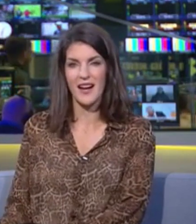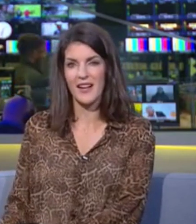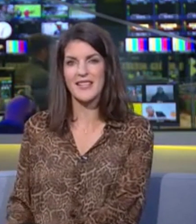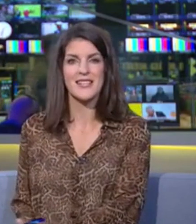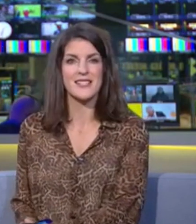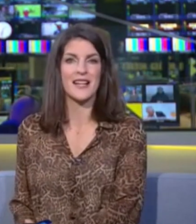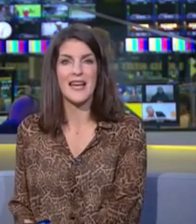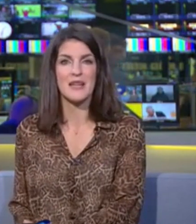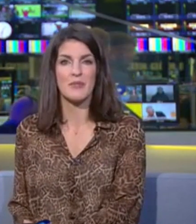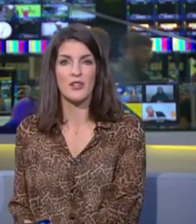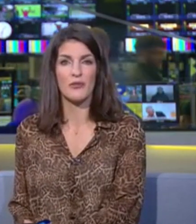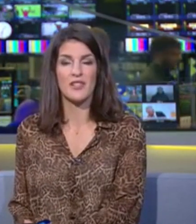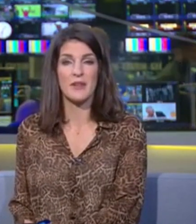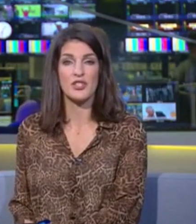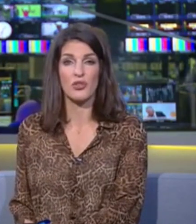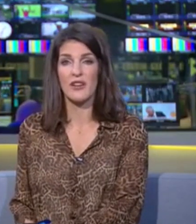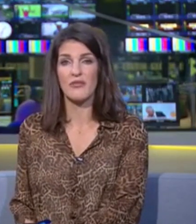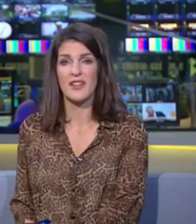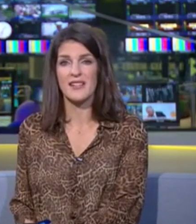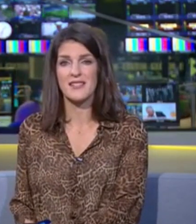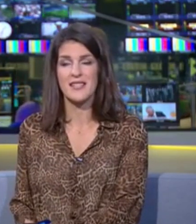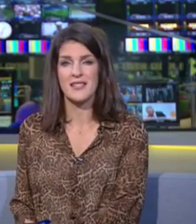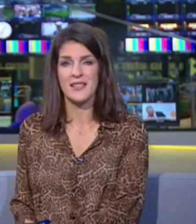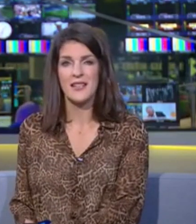after they denied his claim. They'd offered him a drive for next season. watching BBC